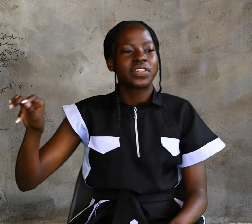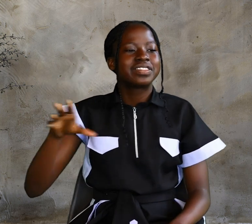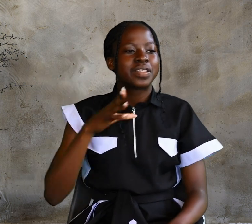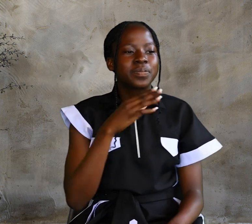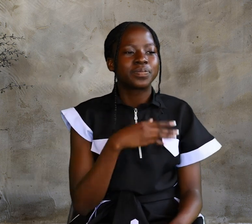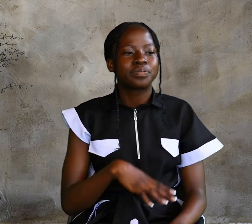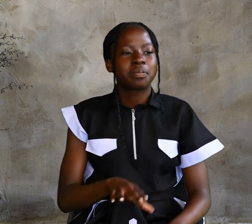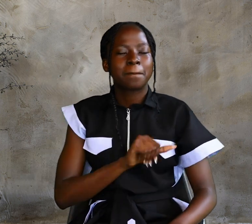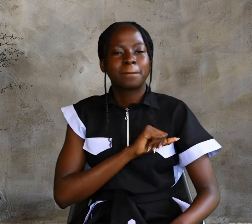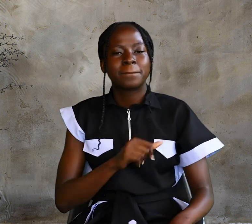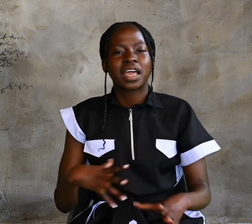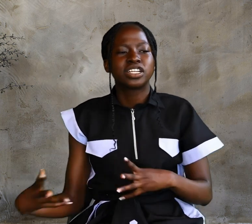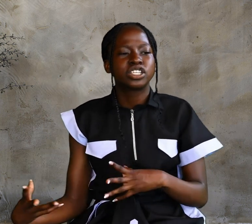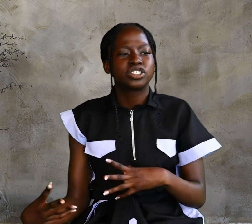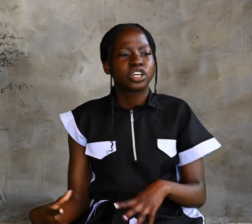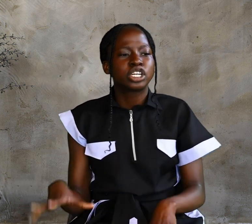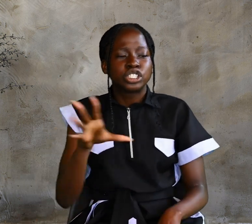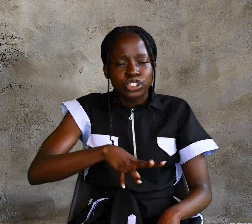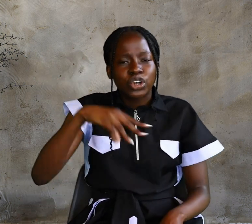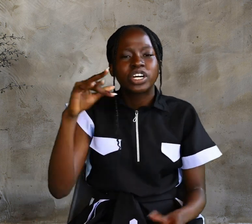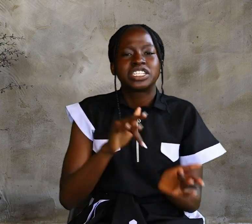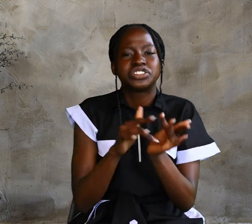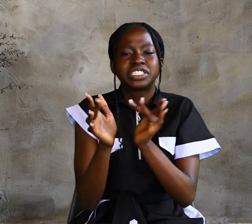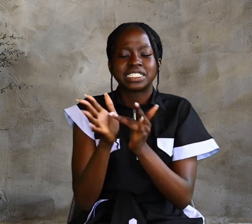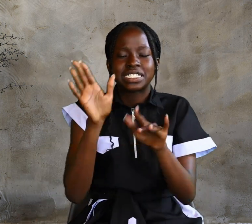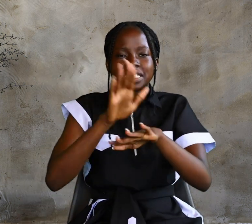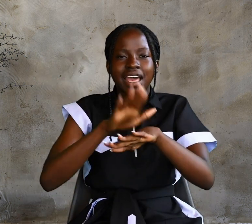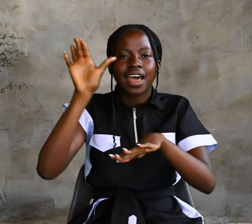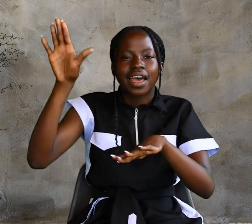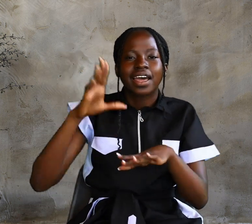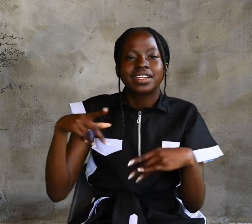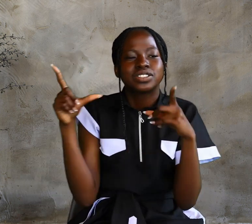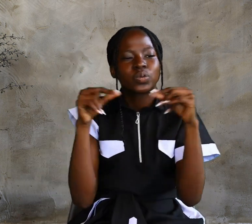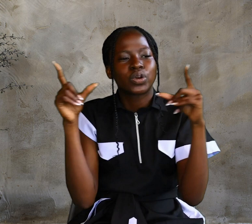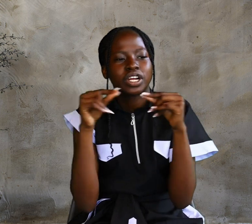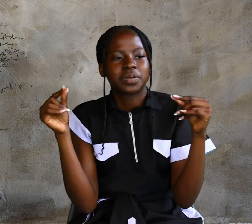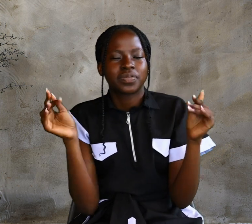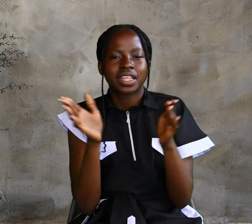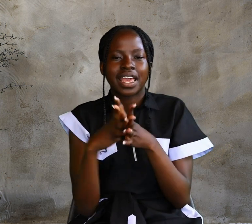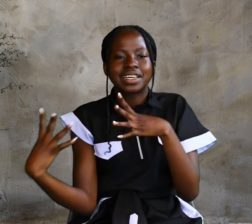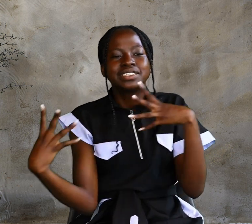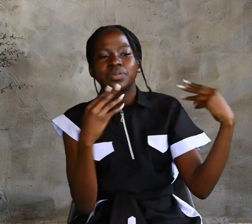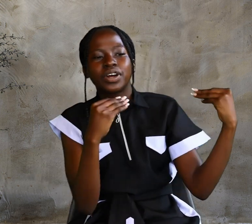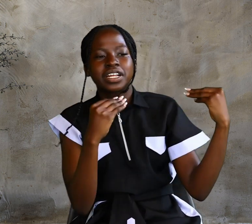The man took Jesus at his word and departed.